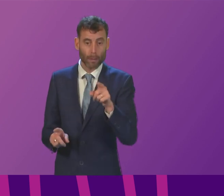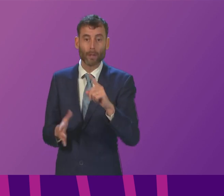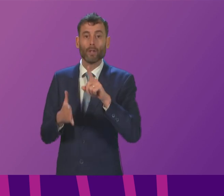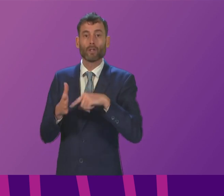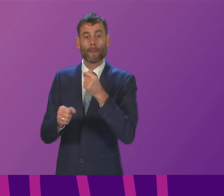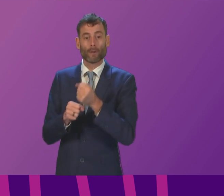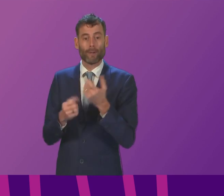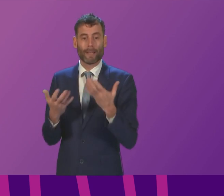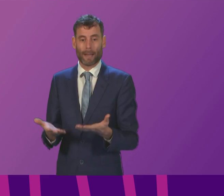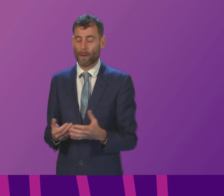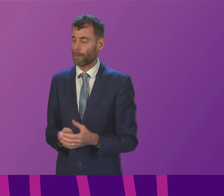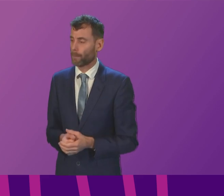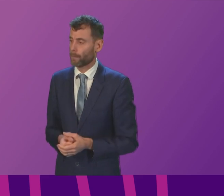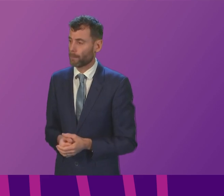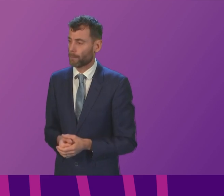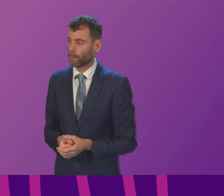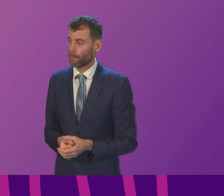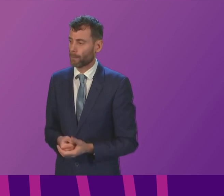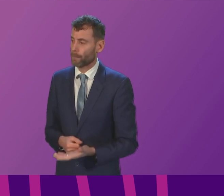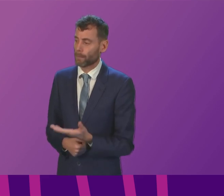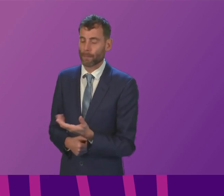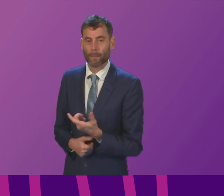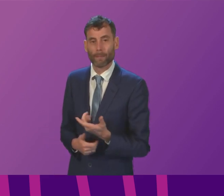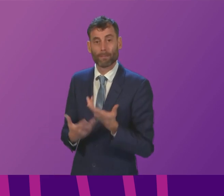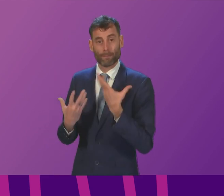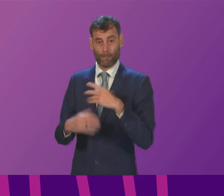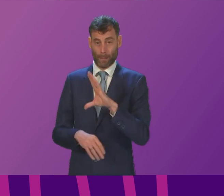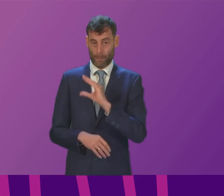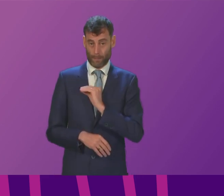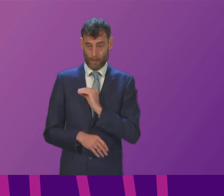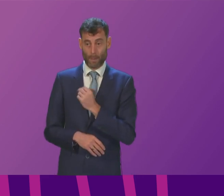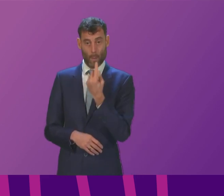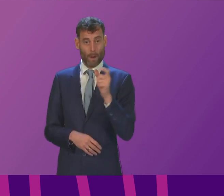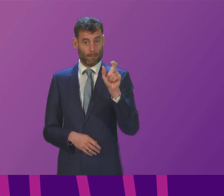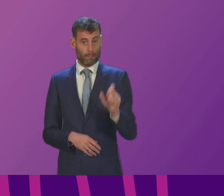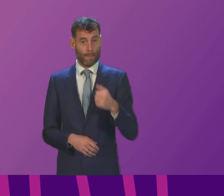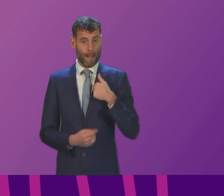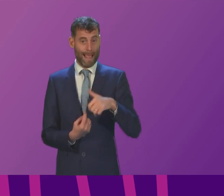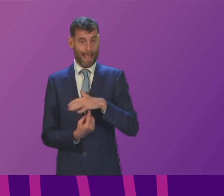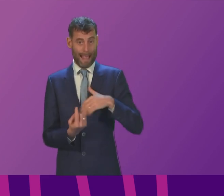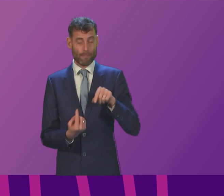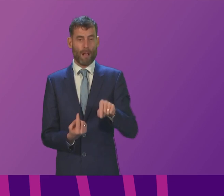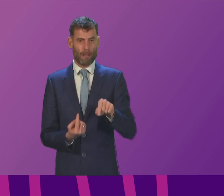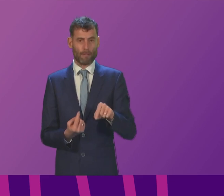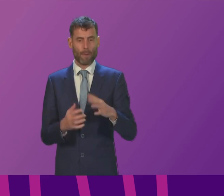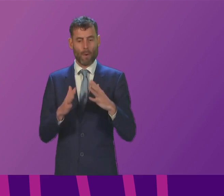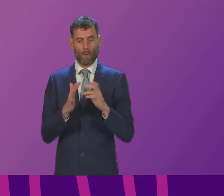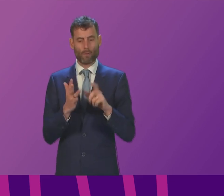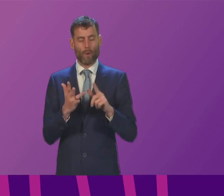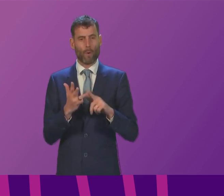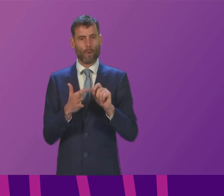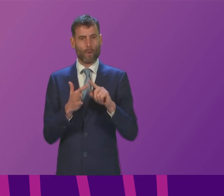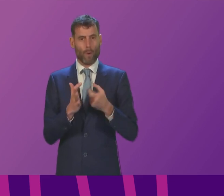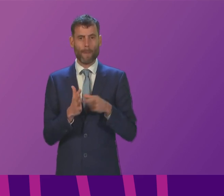Green please thank you I've been contacted this week by many worried constituents one is Ron Cooper from Ardrossen